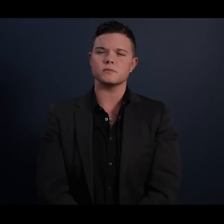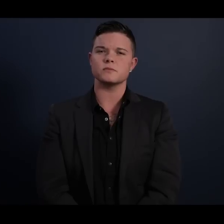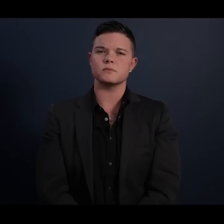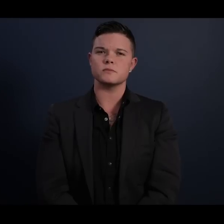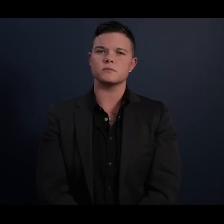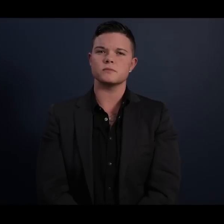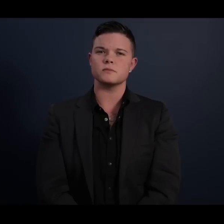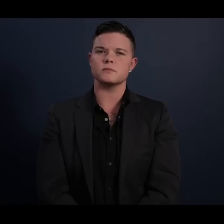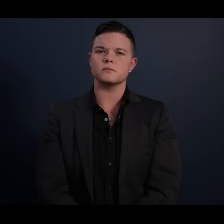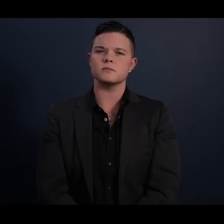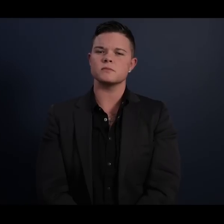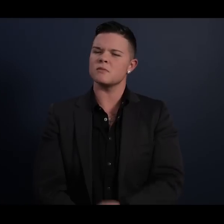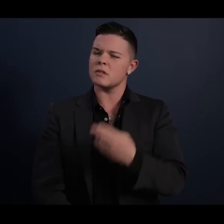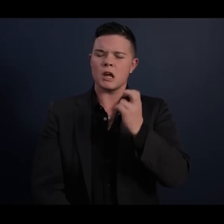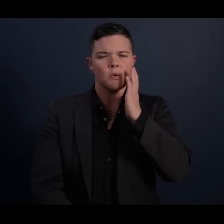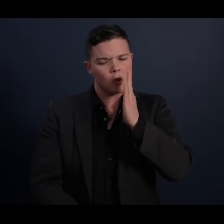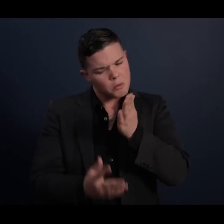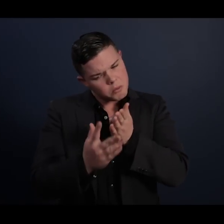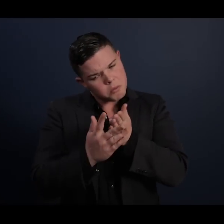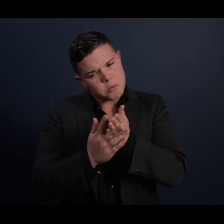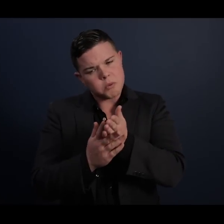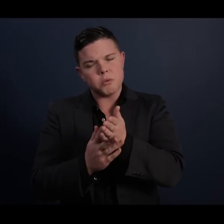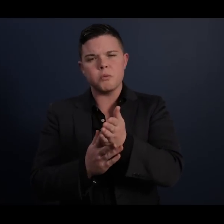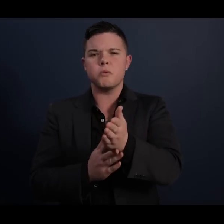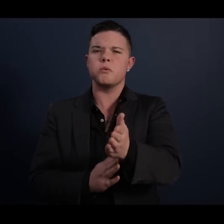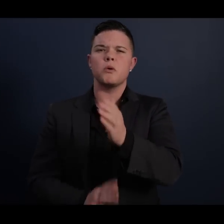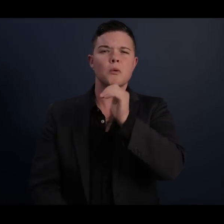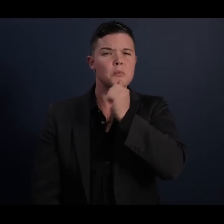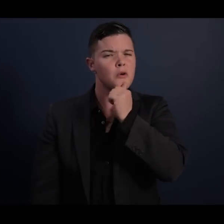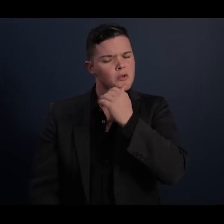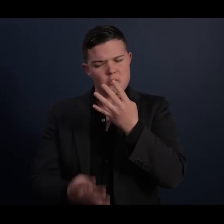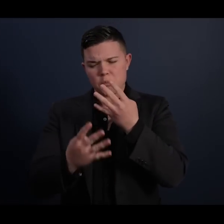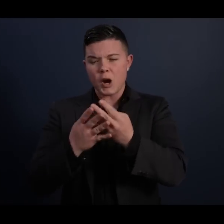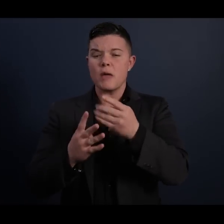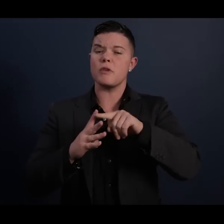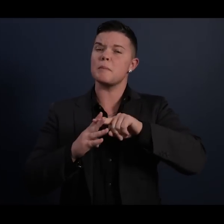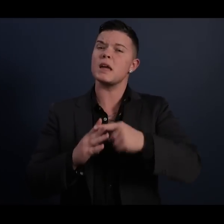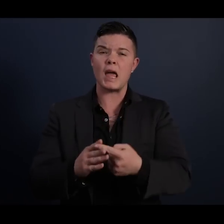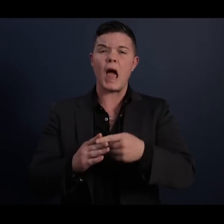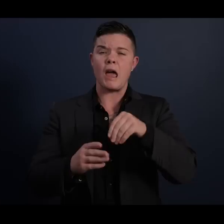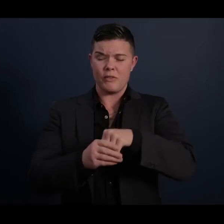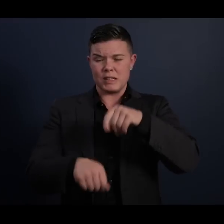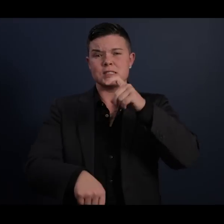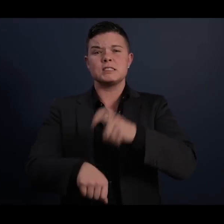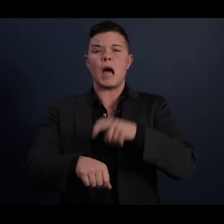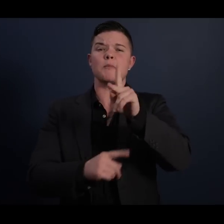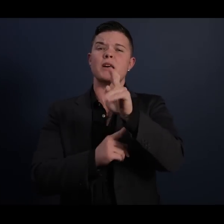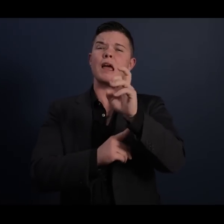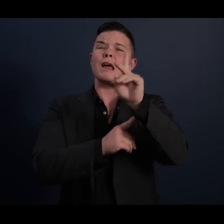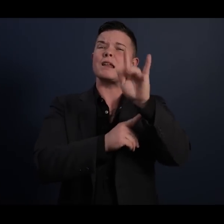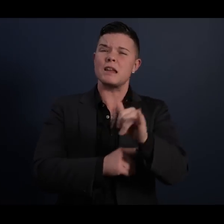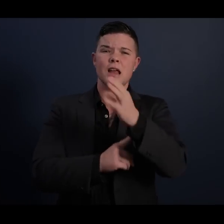He would endure a brutal imprisonment that began in the time of Kennedy and Khrushchev,